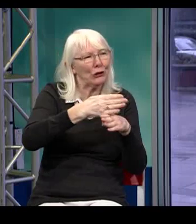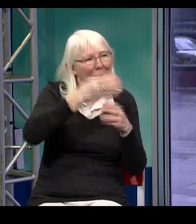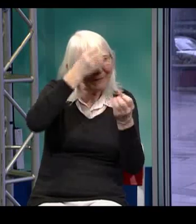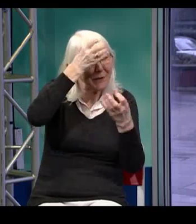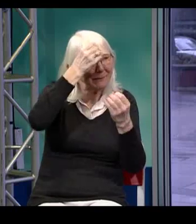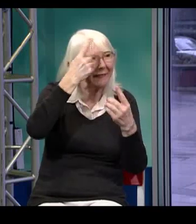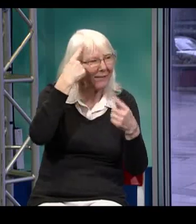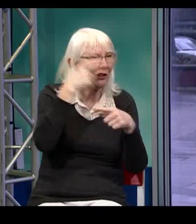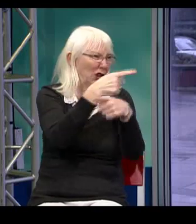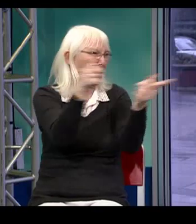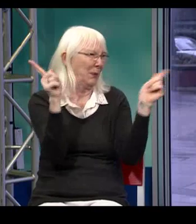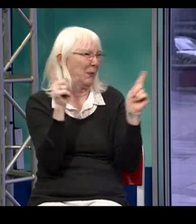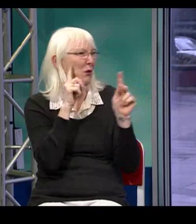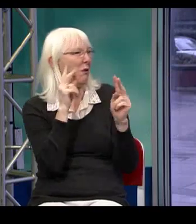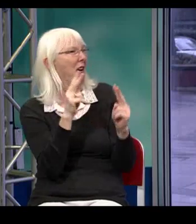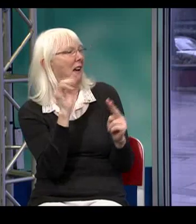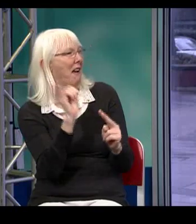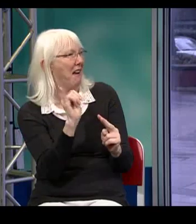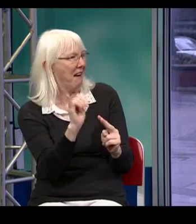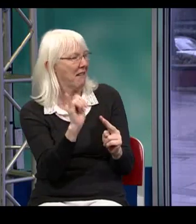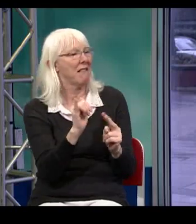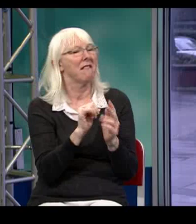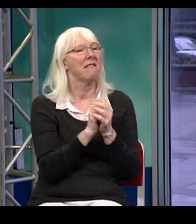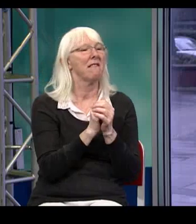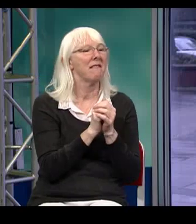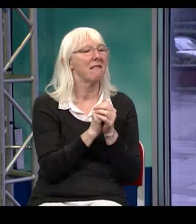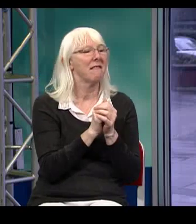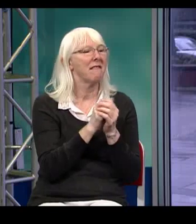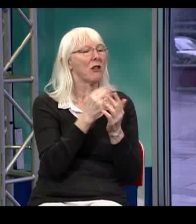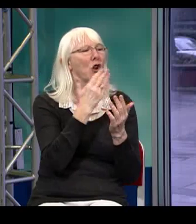I just want to share a little story for you and for the audience at home.